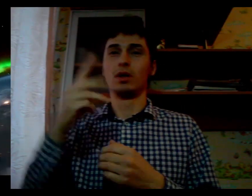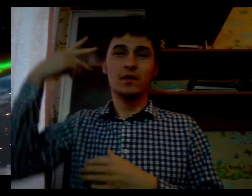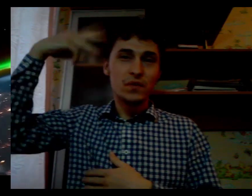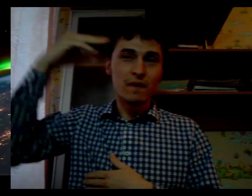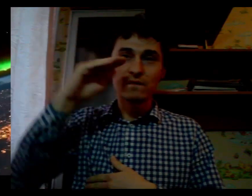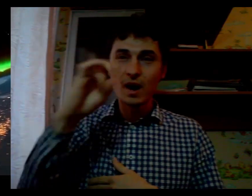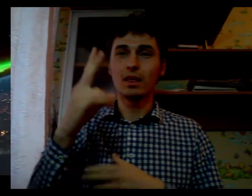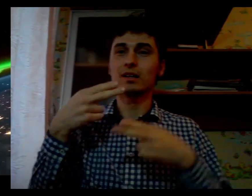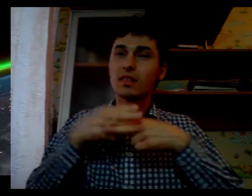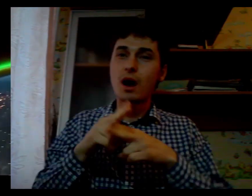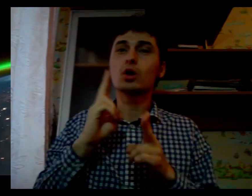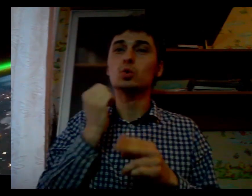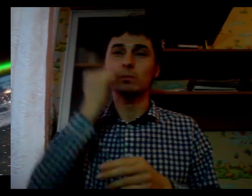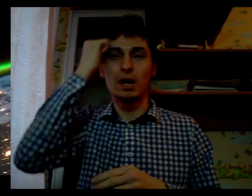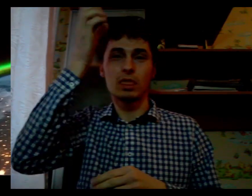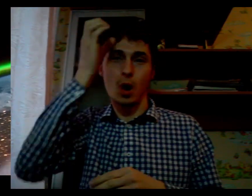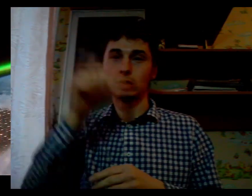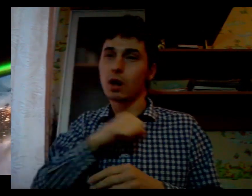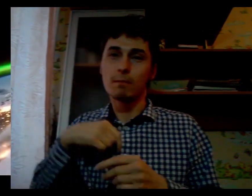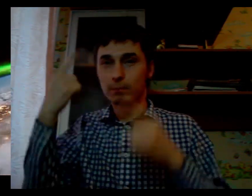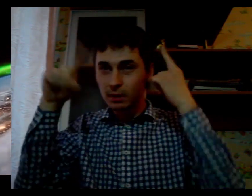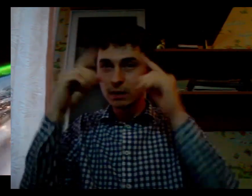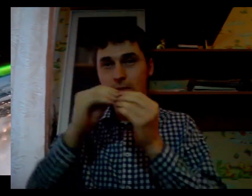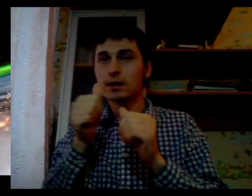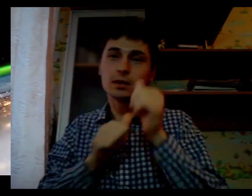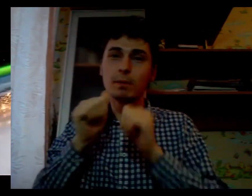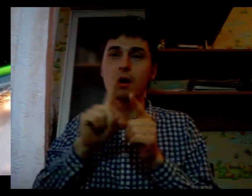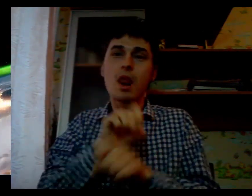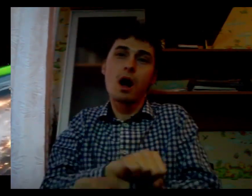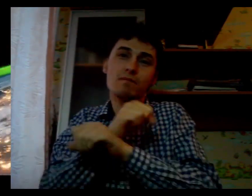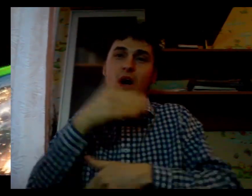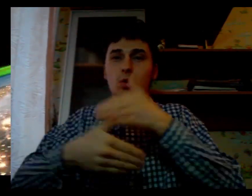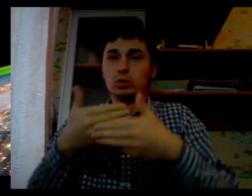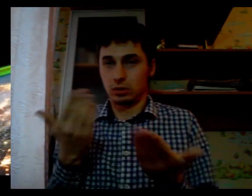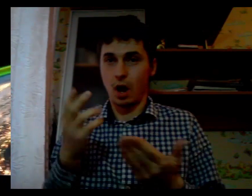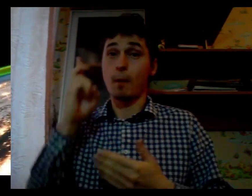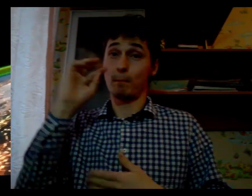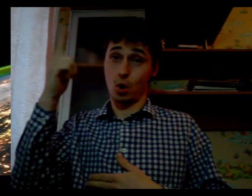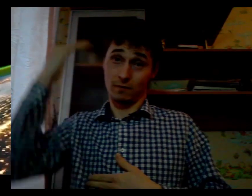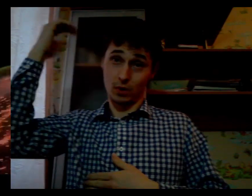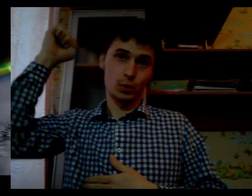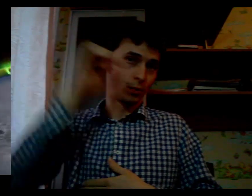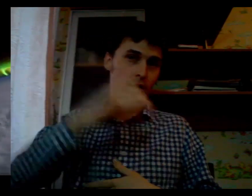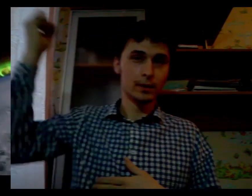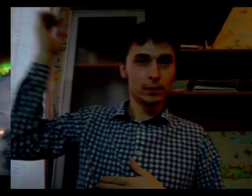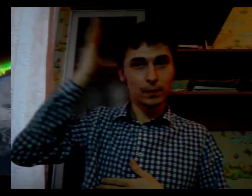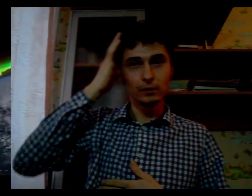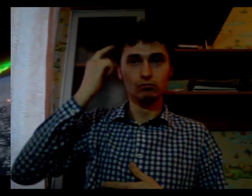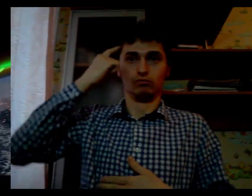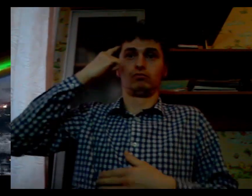Realizing this goal will require an intraperial spirit. An new generation of scientists and...